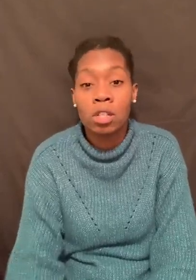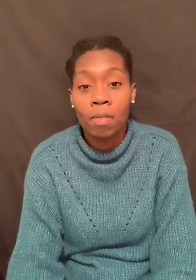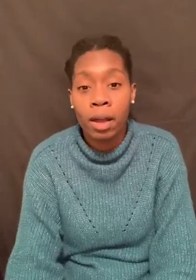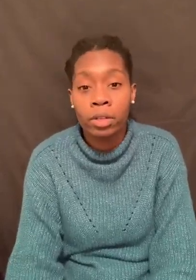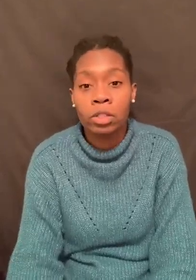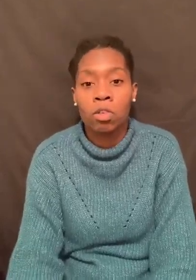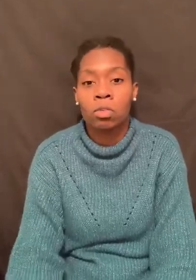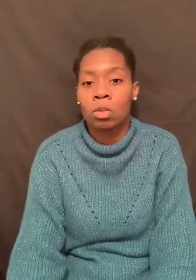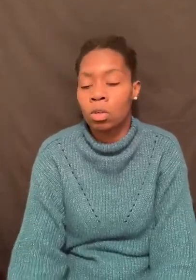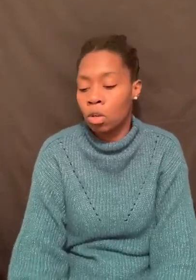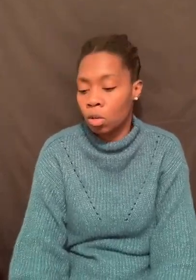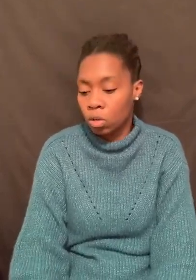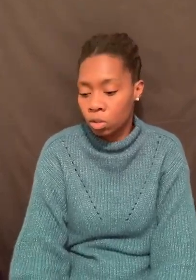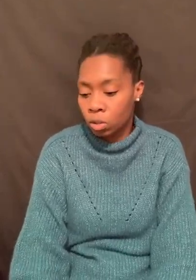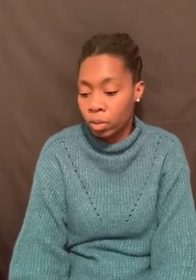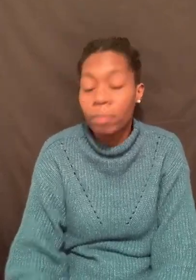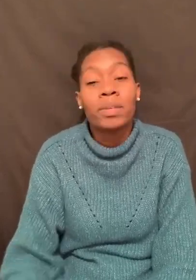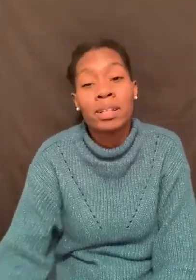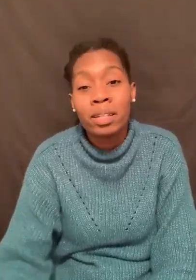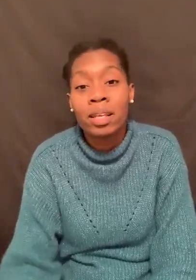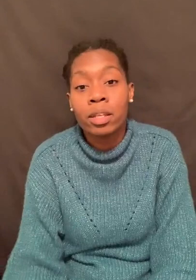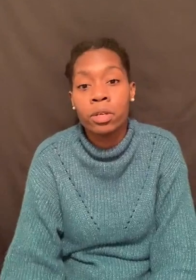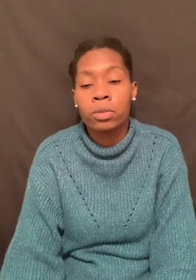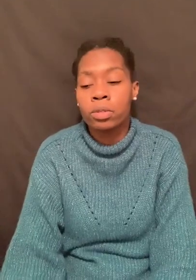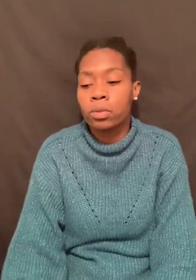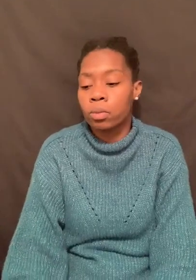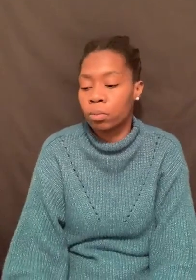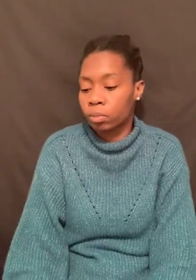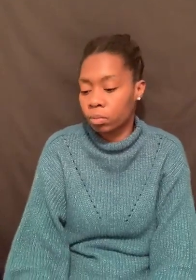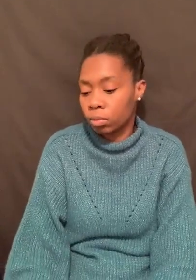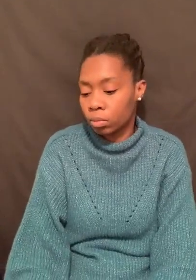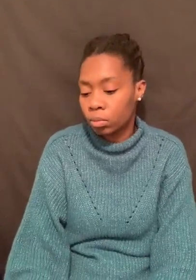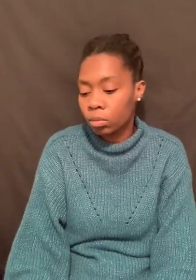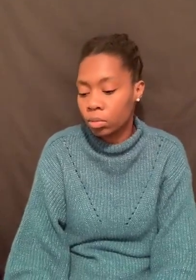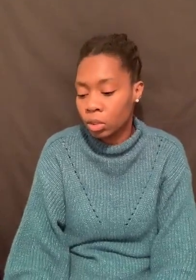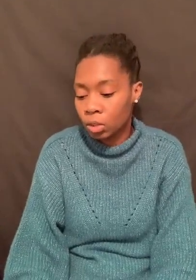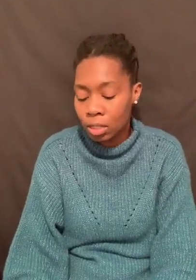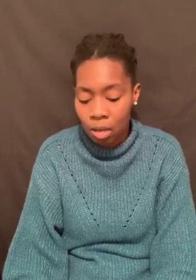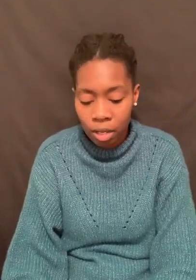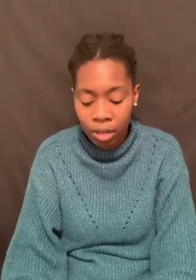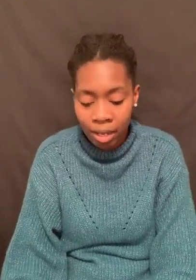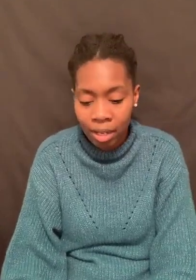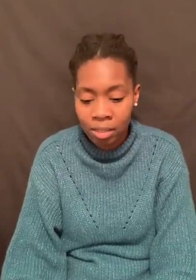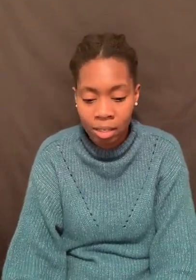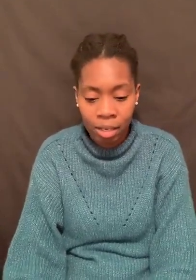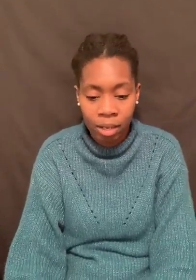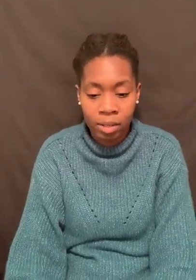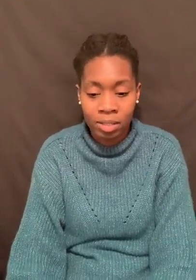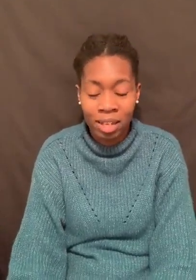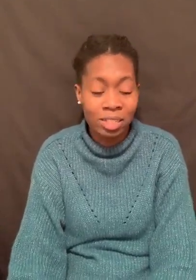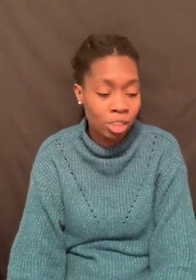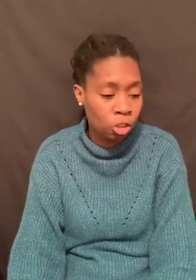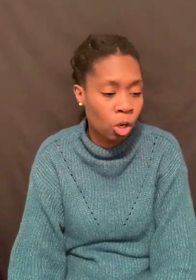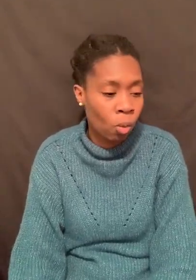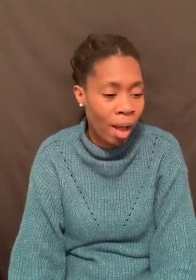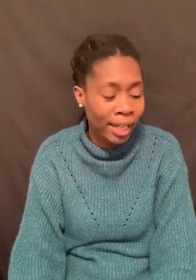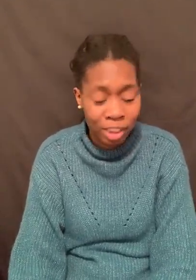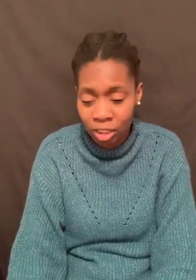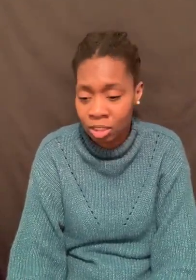justify yourself to do it. It's killing you, too. So, that's why you can't sit here and say, Jesus drunk wine. Jesus